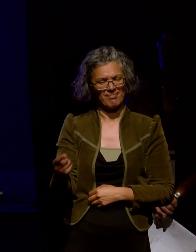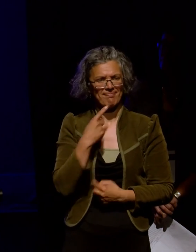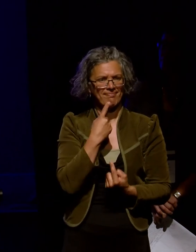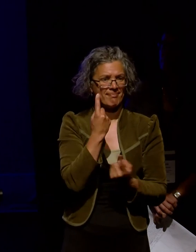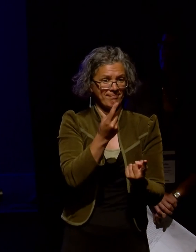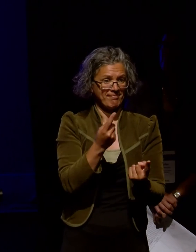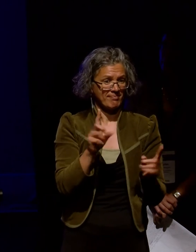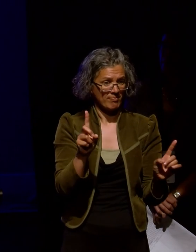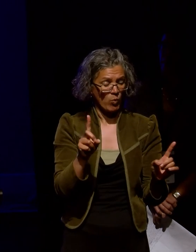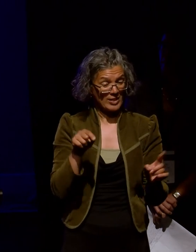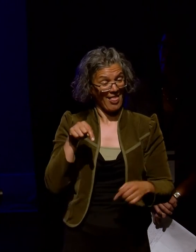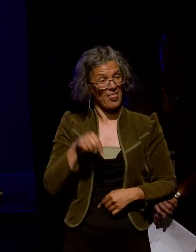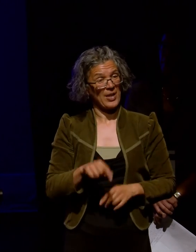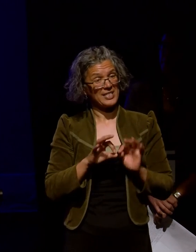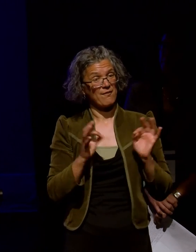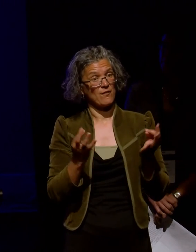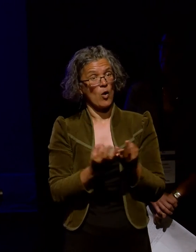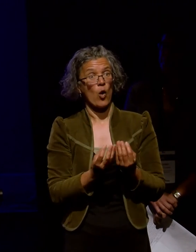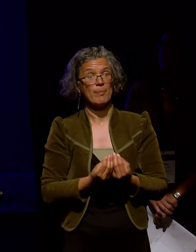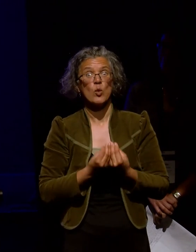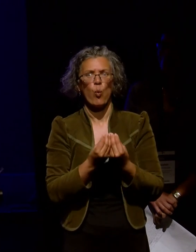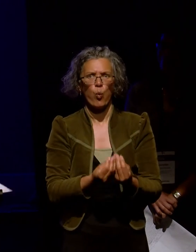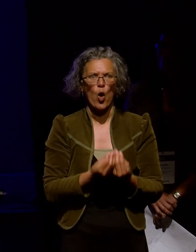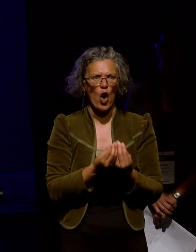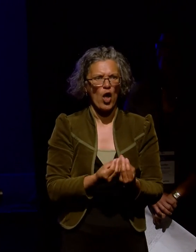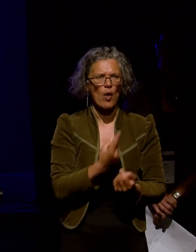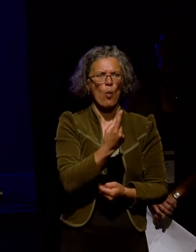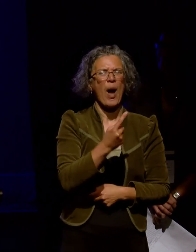in Christchurch, this forum is worth a thousand emails.